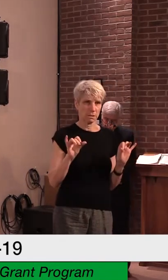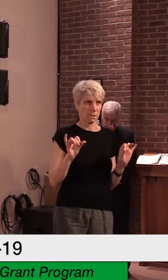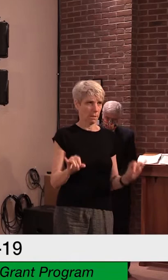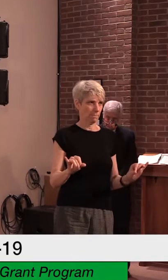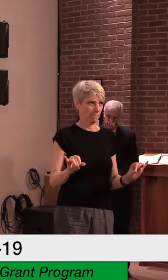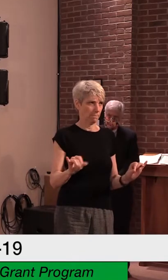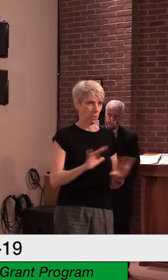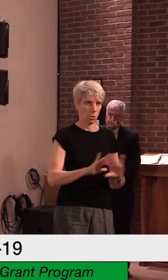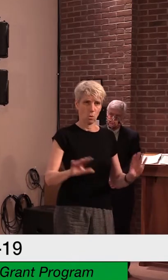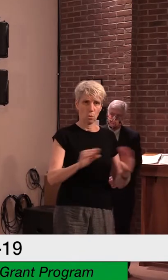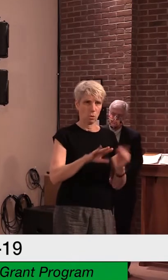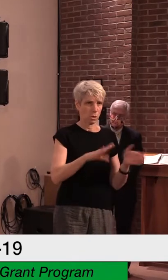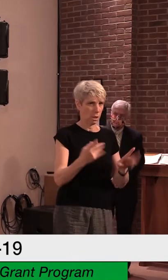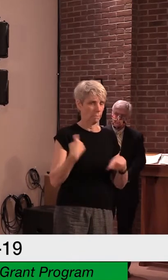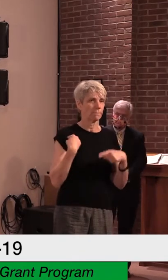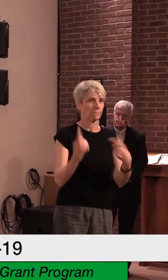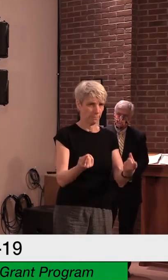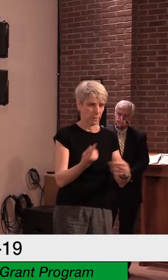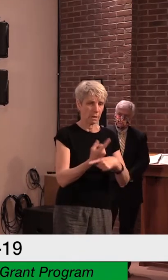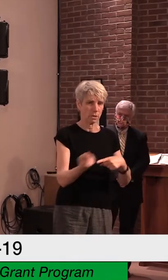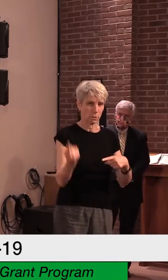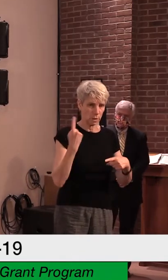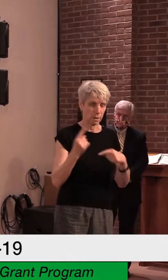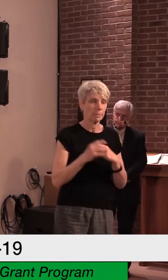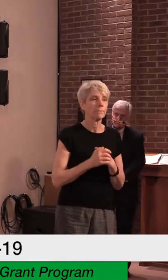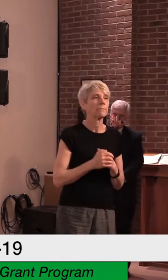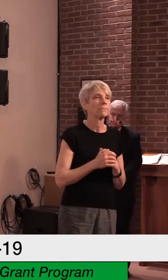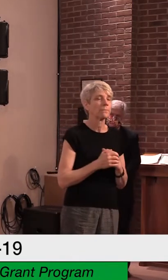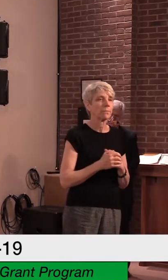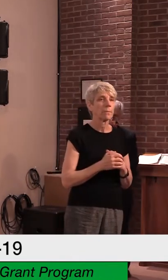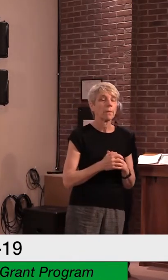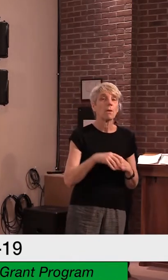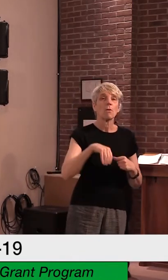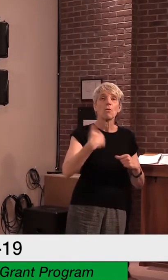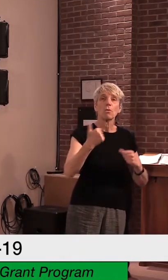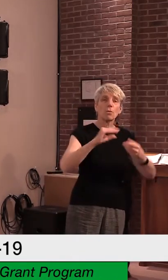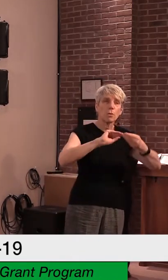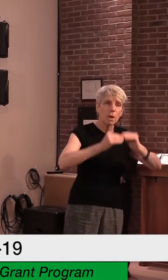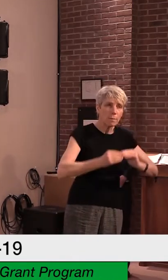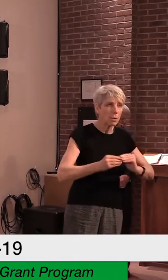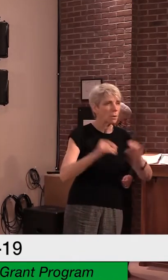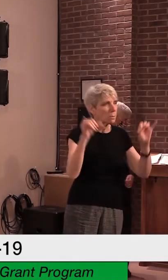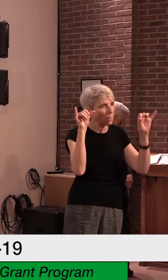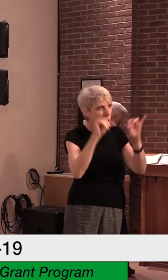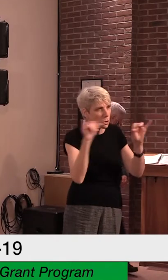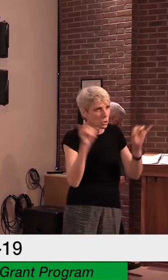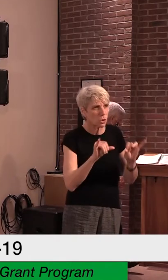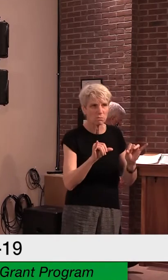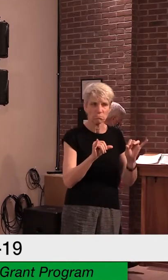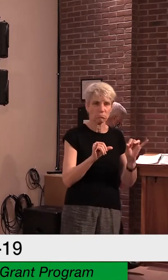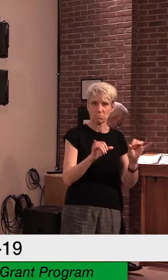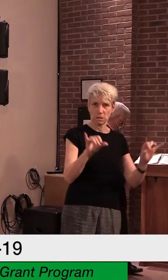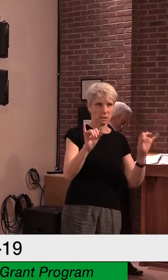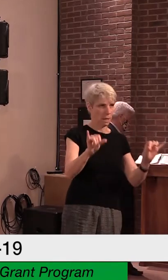There's really no substantial changes in any of the epidemiologic metrics that we follow on a daily basis.